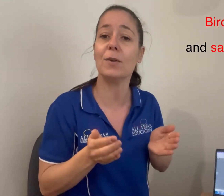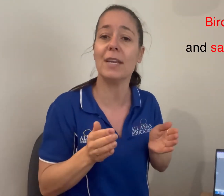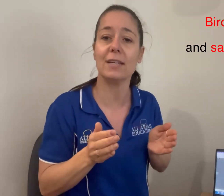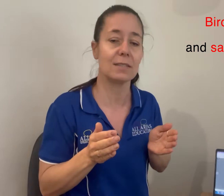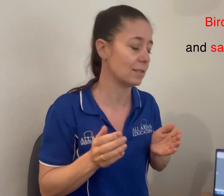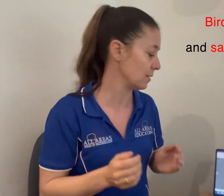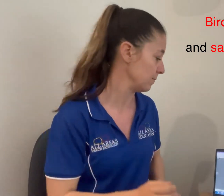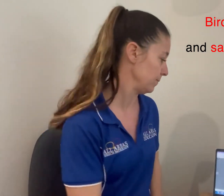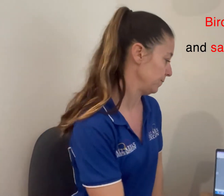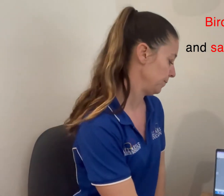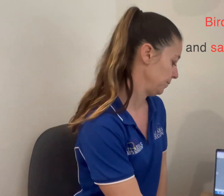nest.